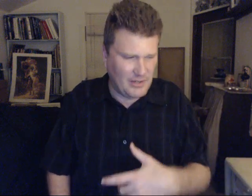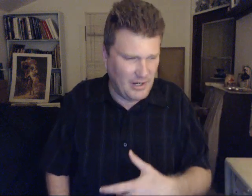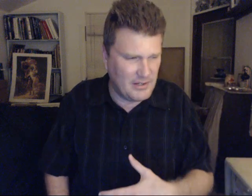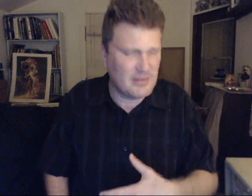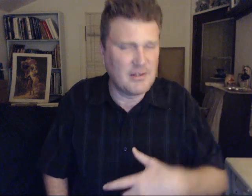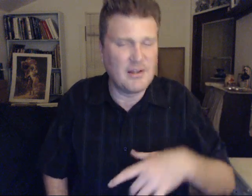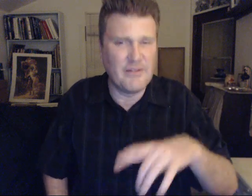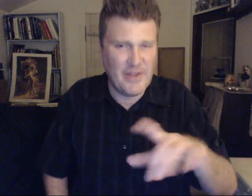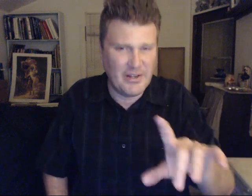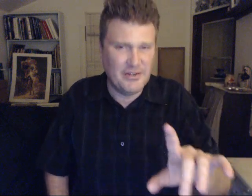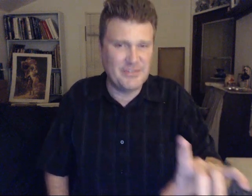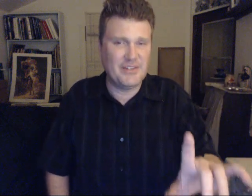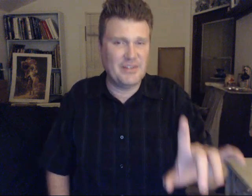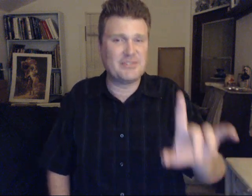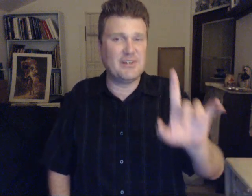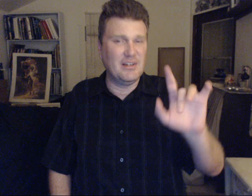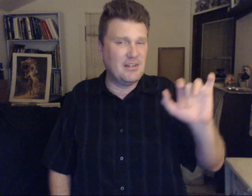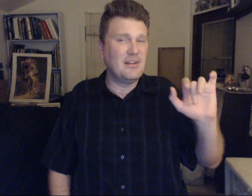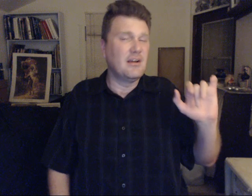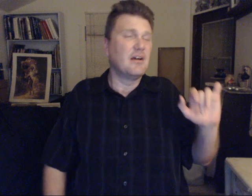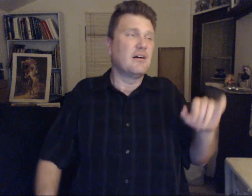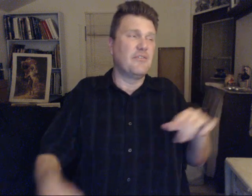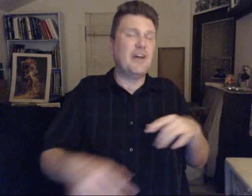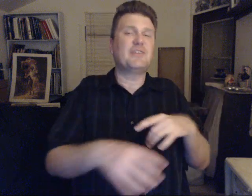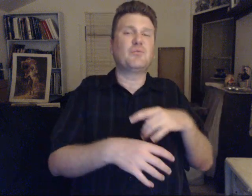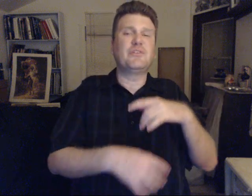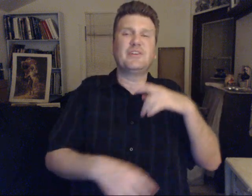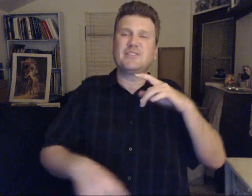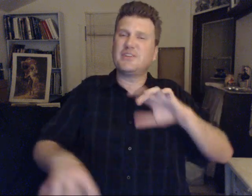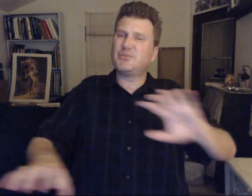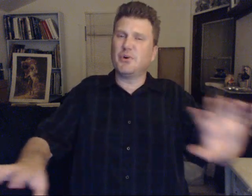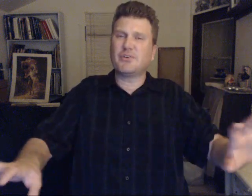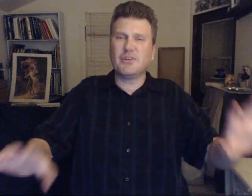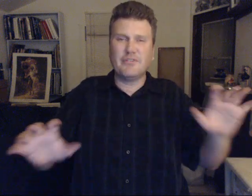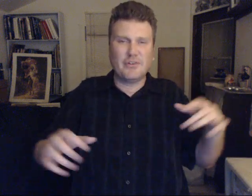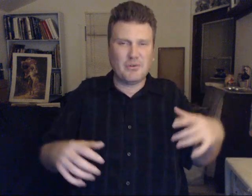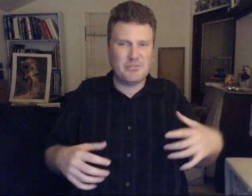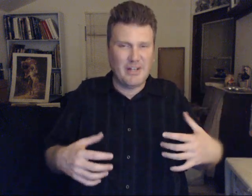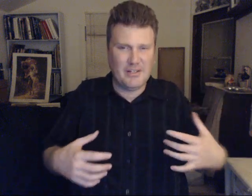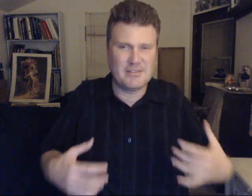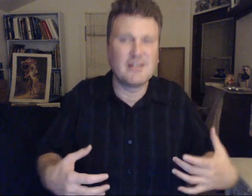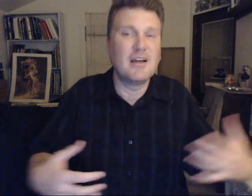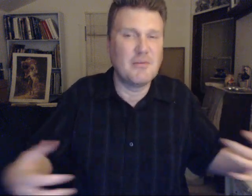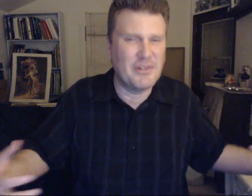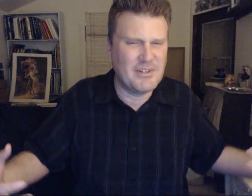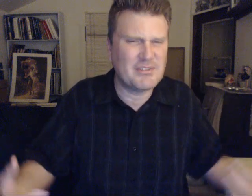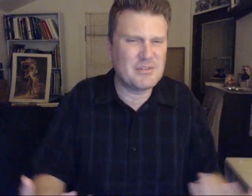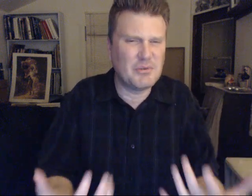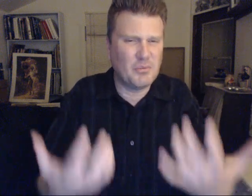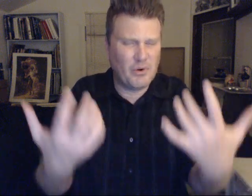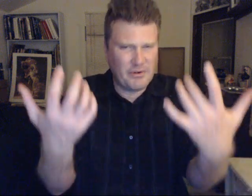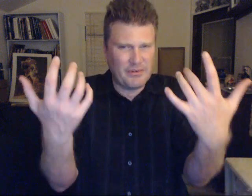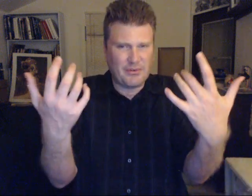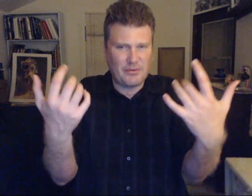on. That is just. That is one that's not spoken of. On your planet. But needs to be more. On the surface. course.